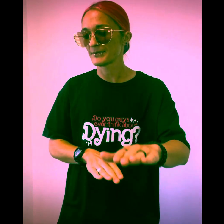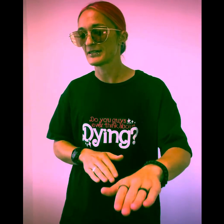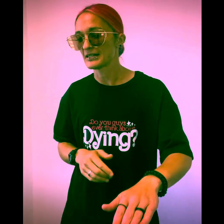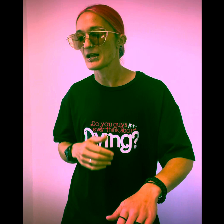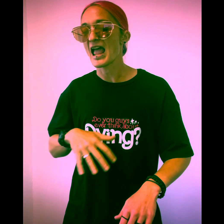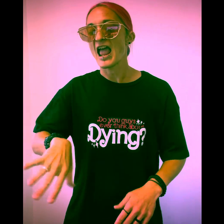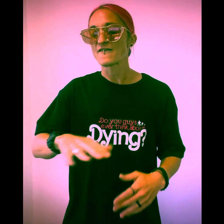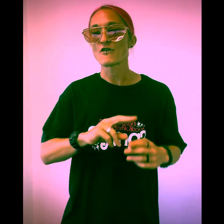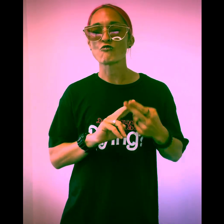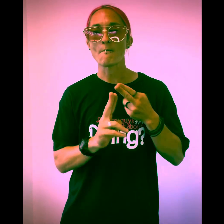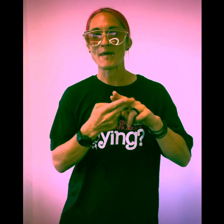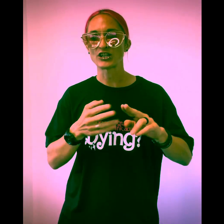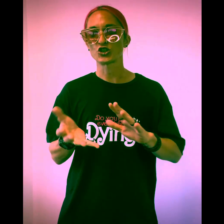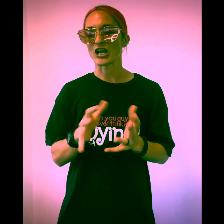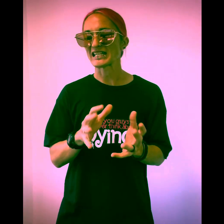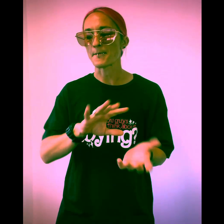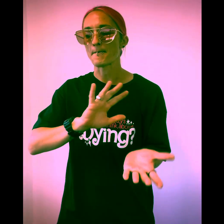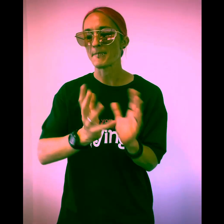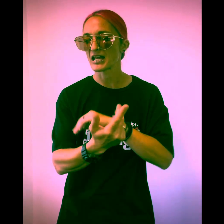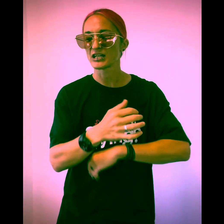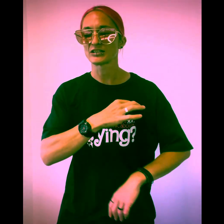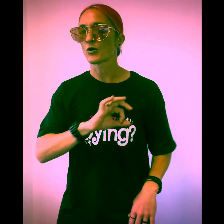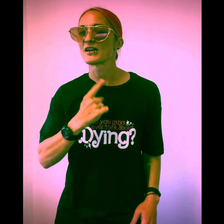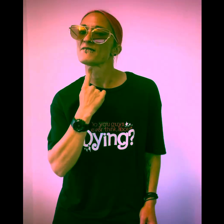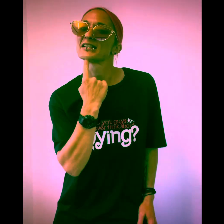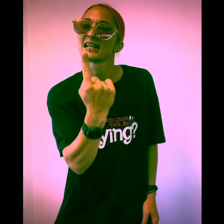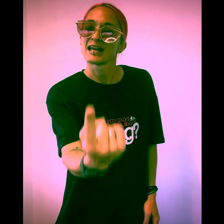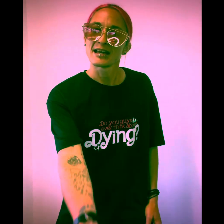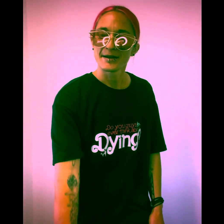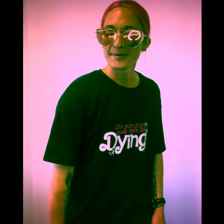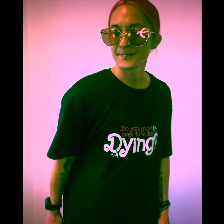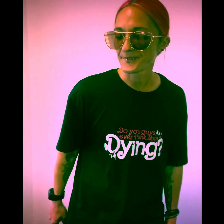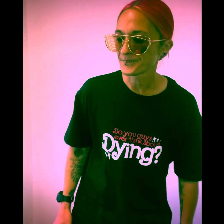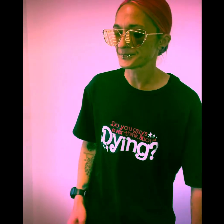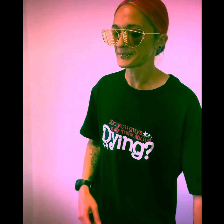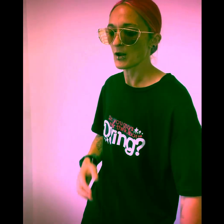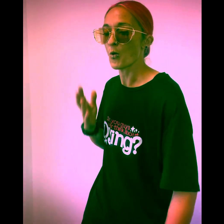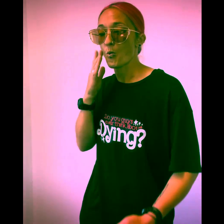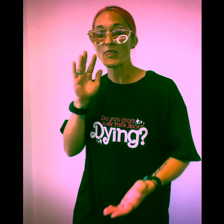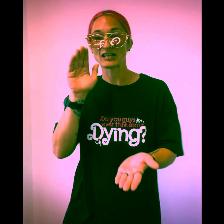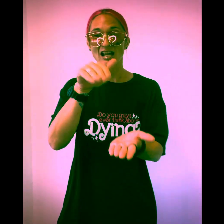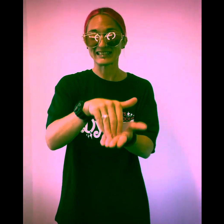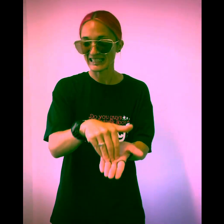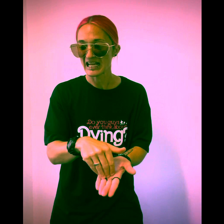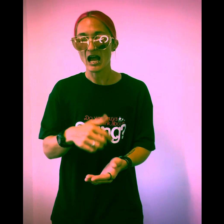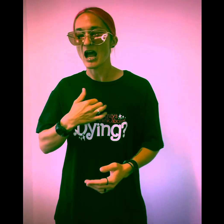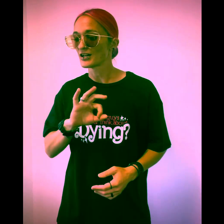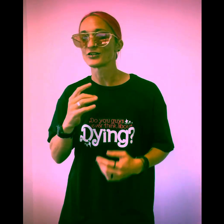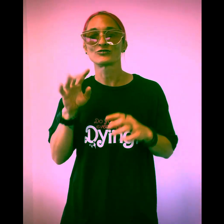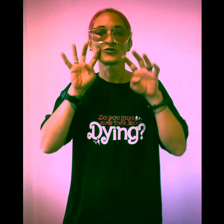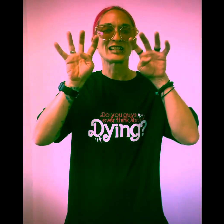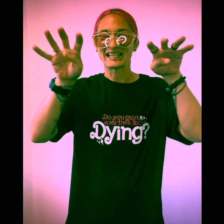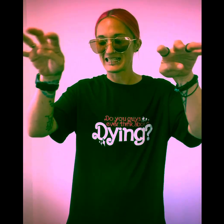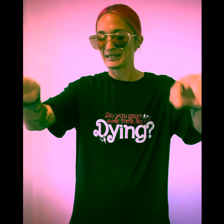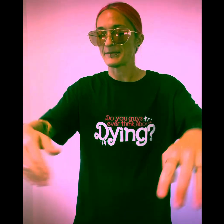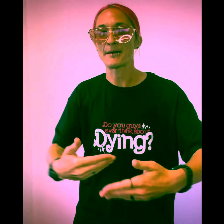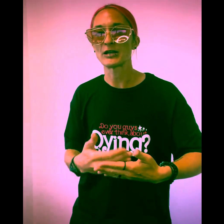Cause every romance shakes in your bands, don't give a damn When the night's here, I don't do tears, baby, no